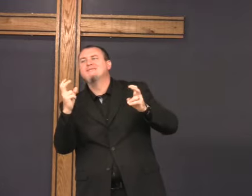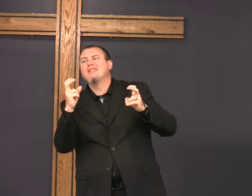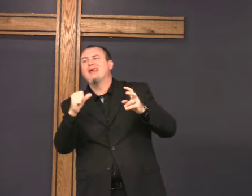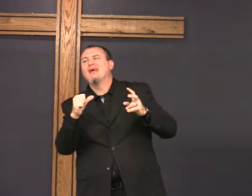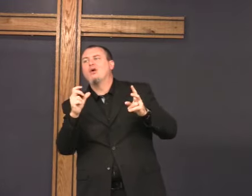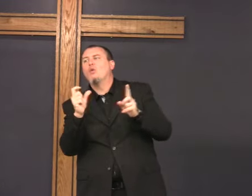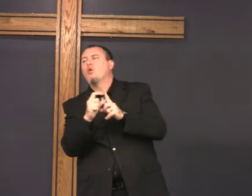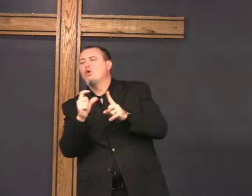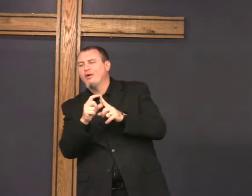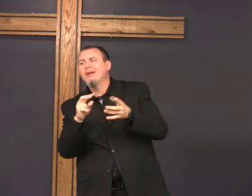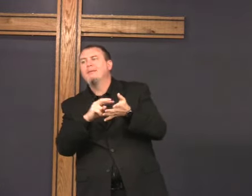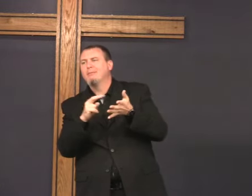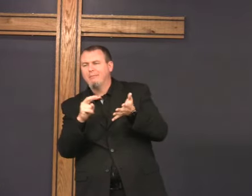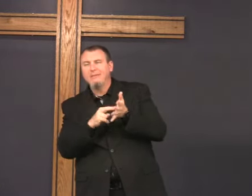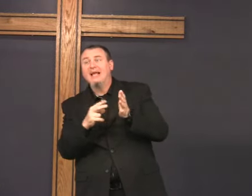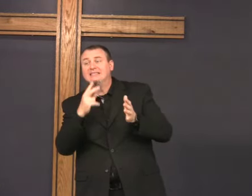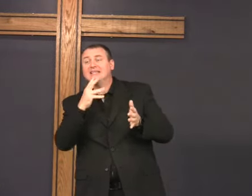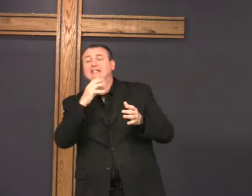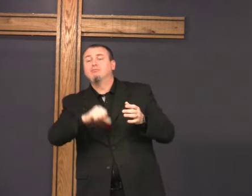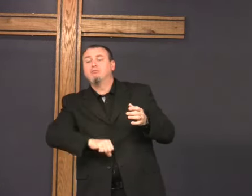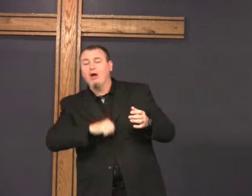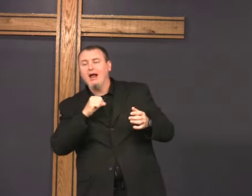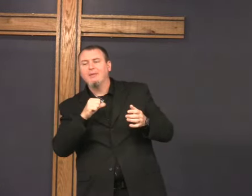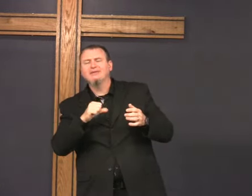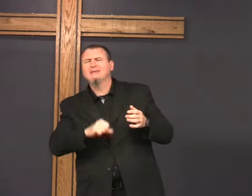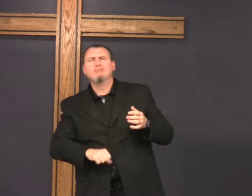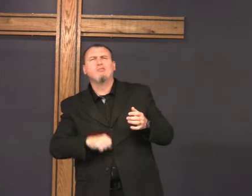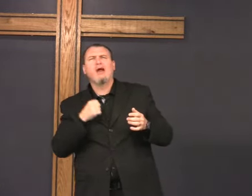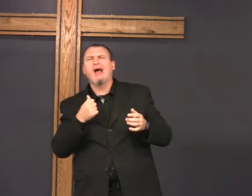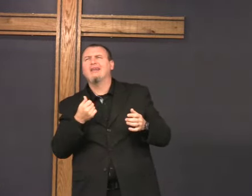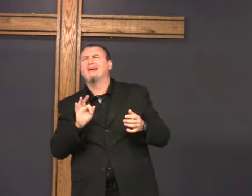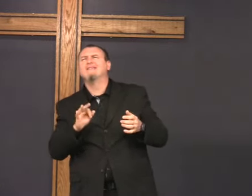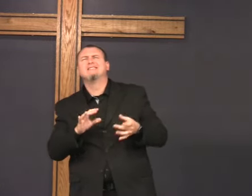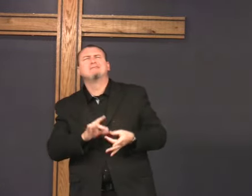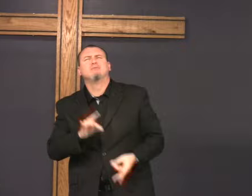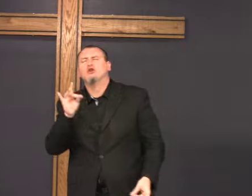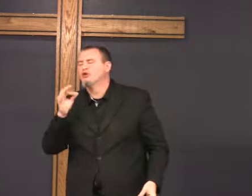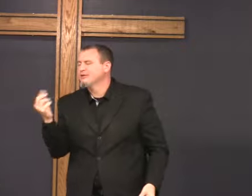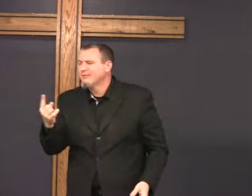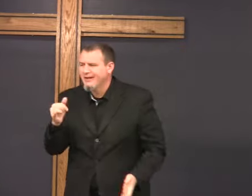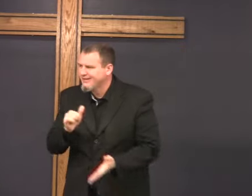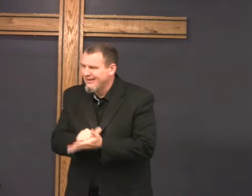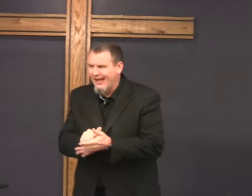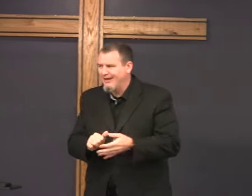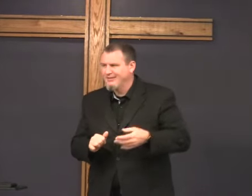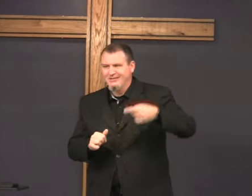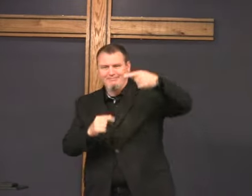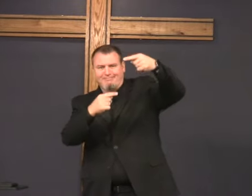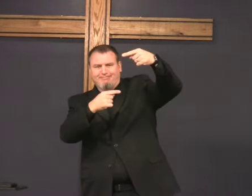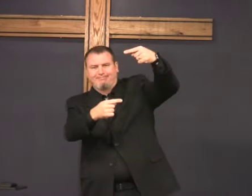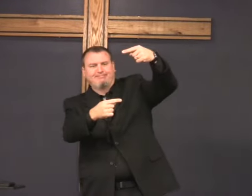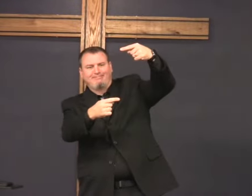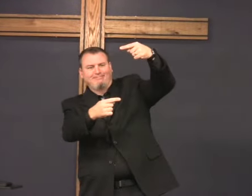one is a different word meaning. Pride. Proud. Proud of the spirit.